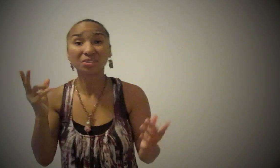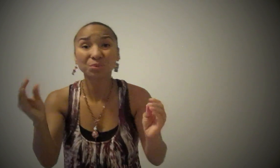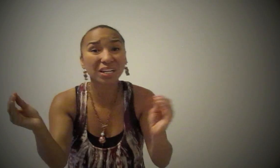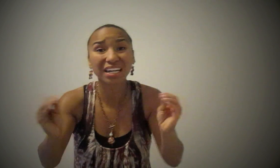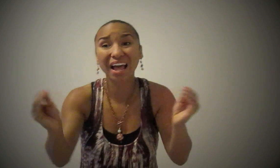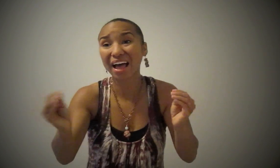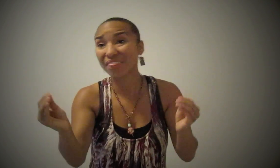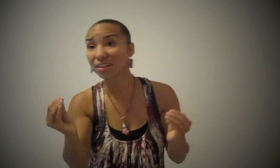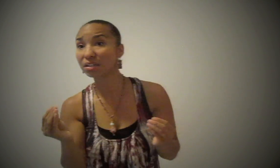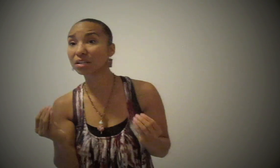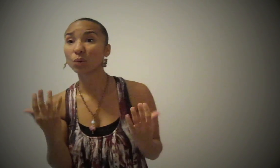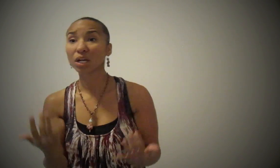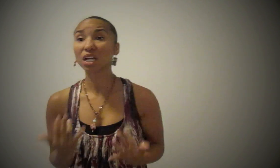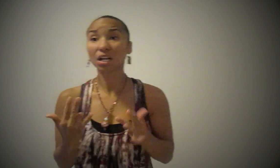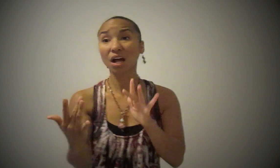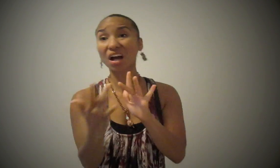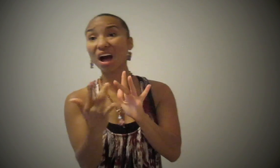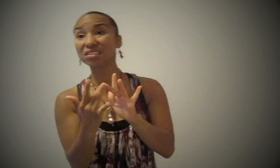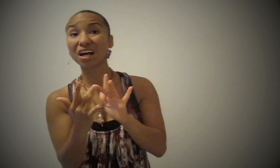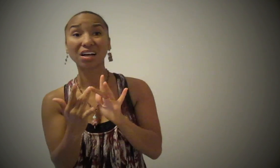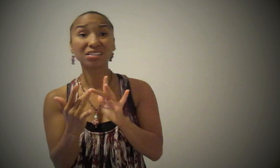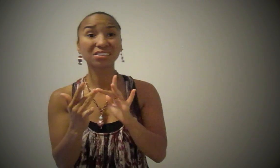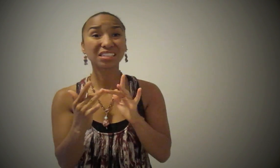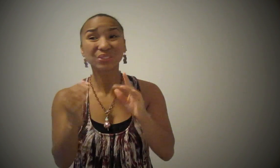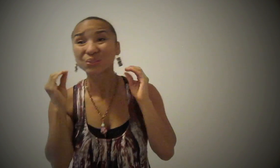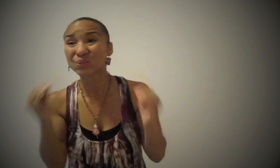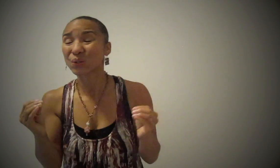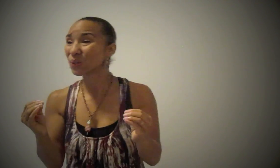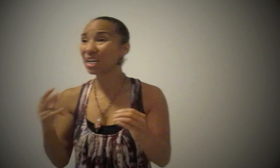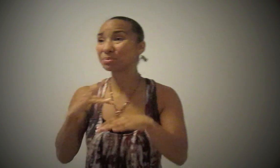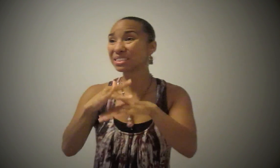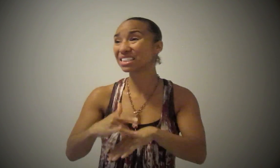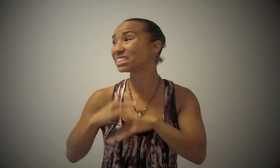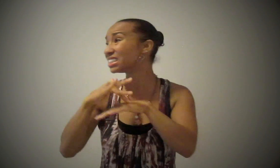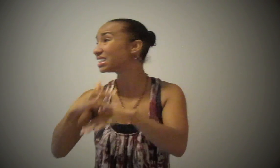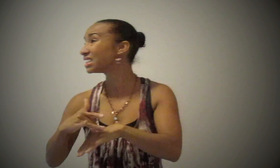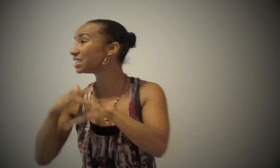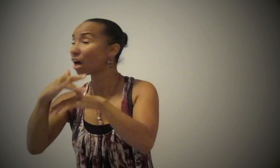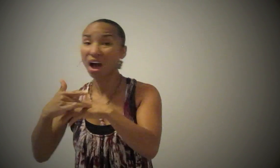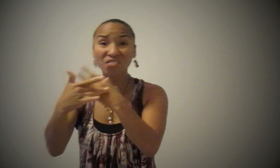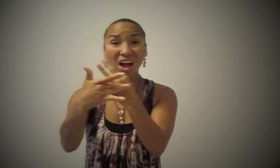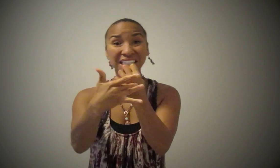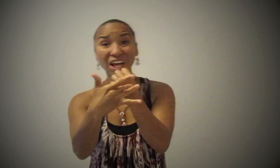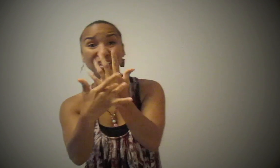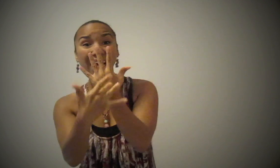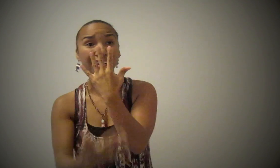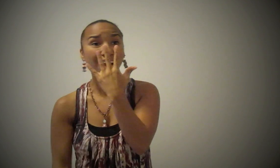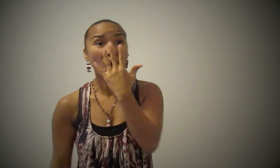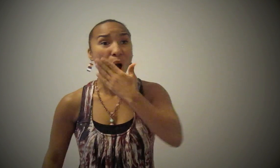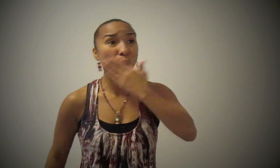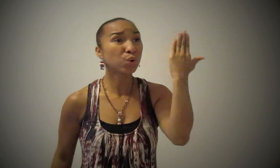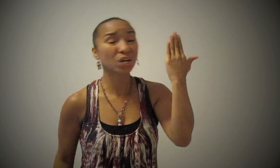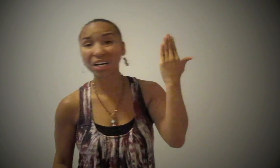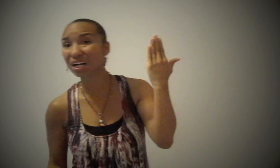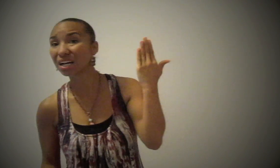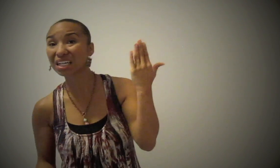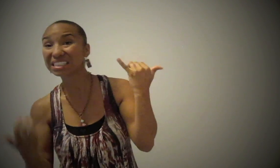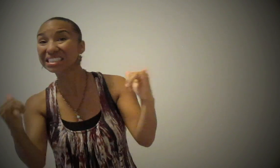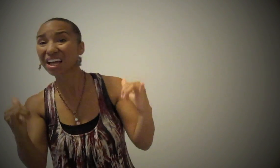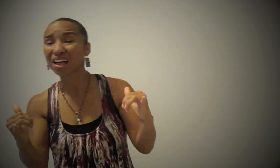way I beg and borrow and steal At first sight and it's real I didn't know I would feel it But it's in my